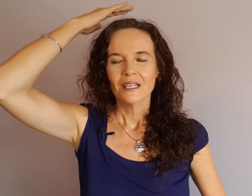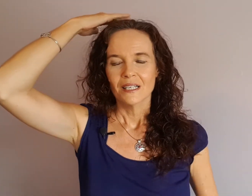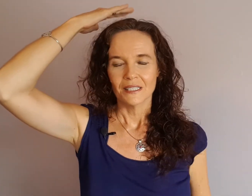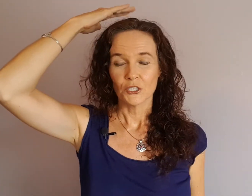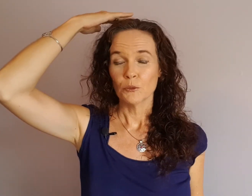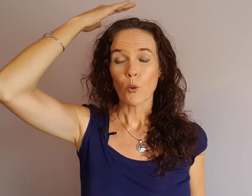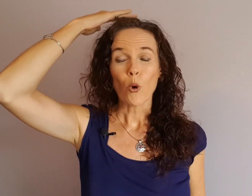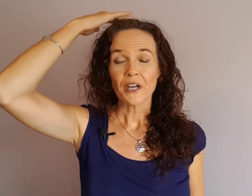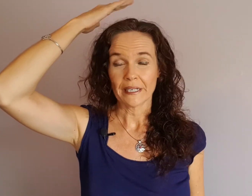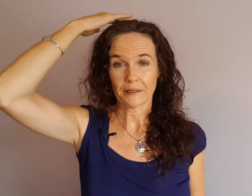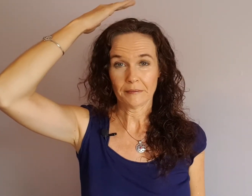It's too boring.